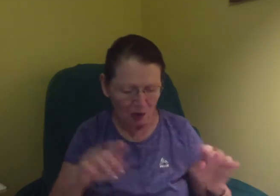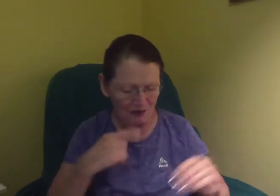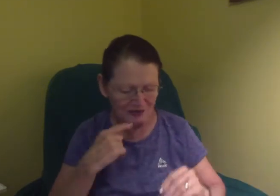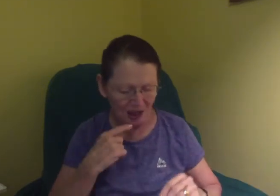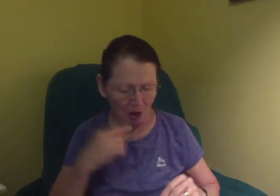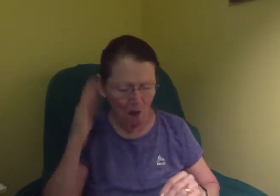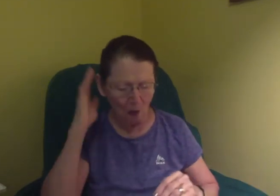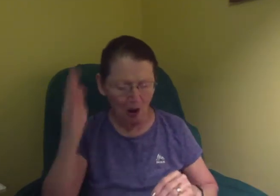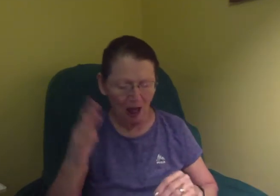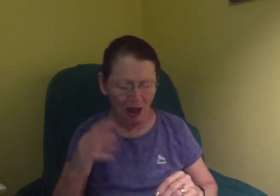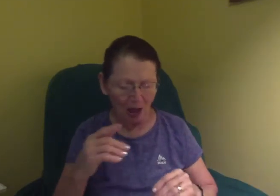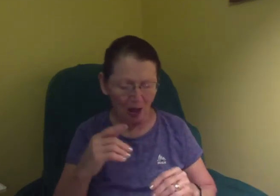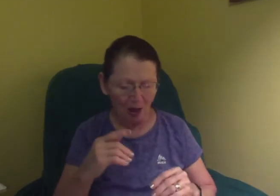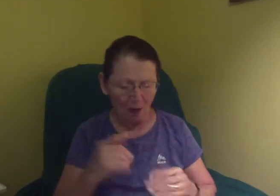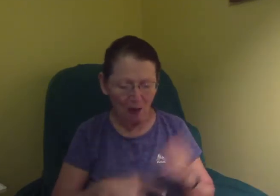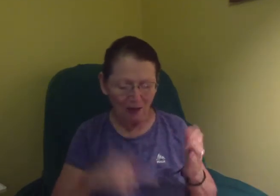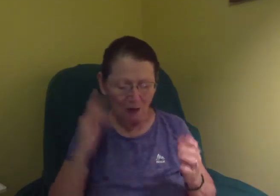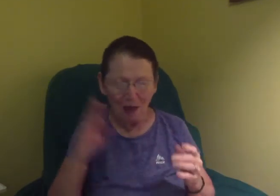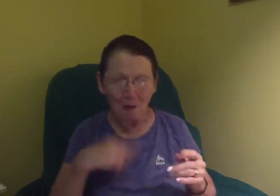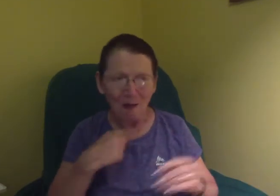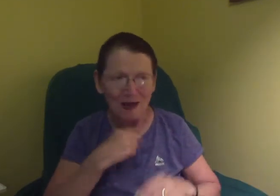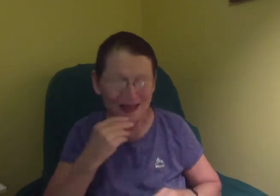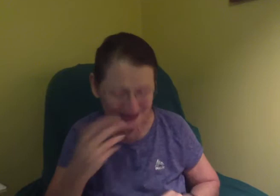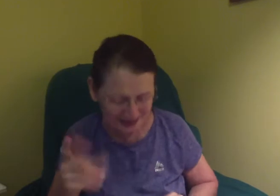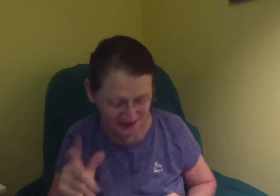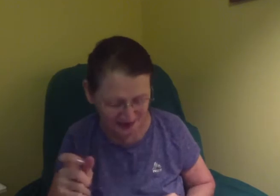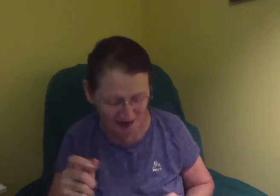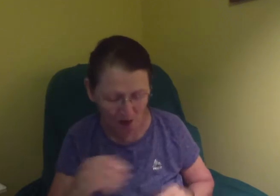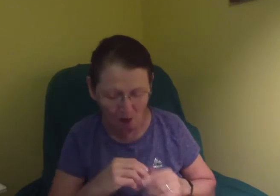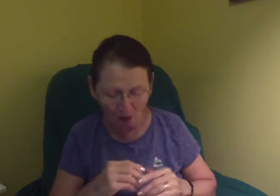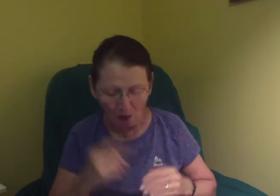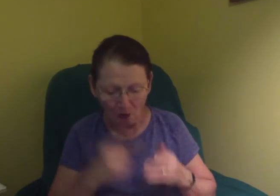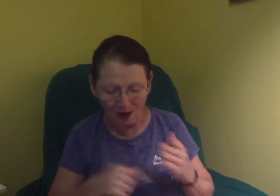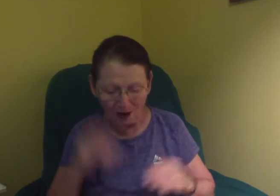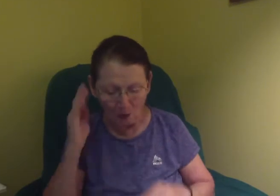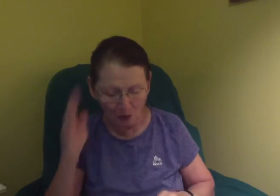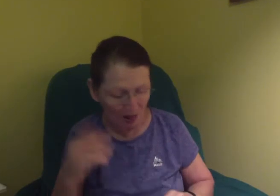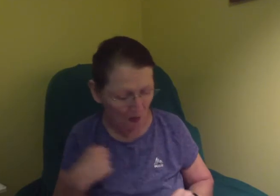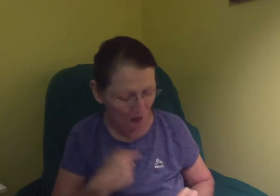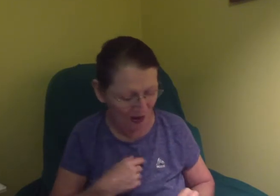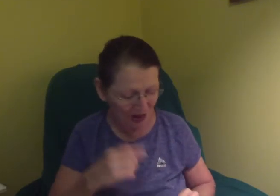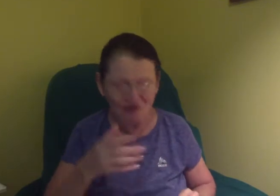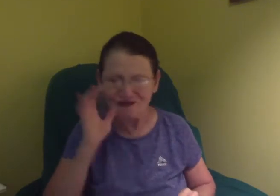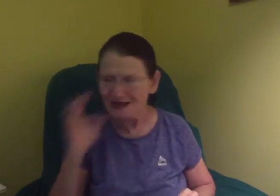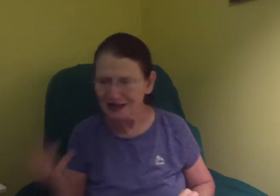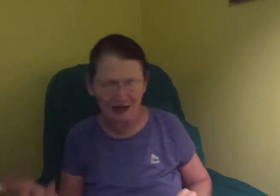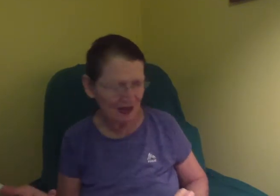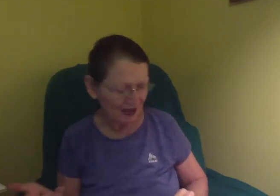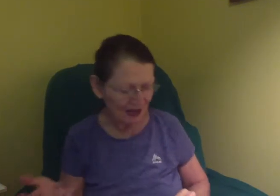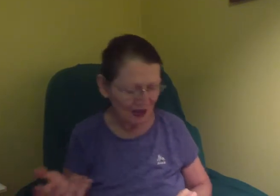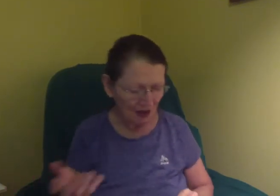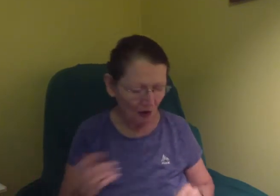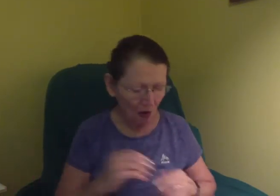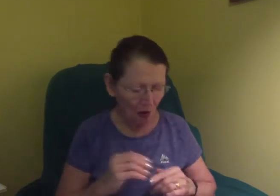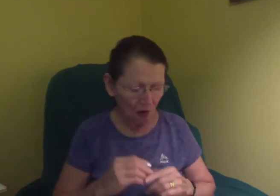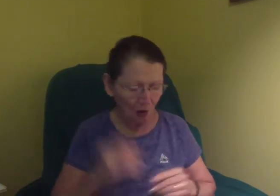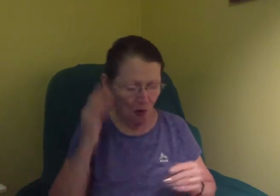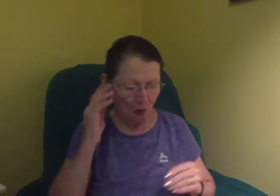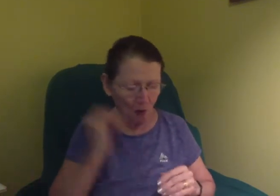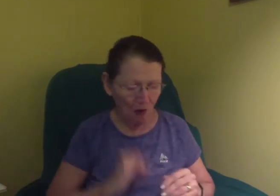but I was about